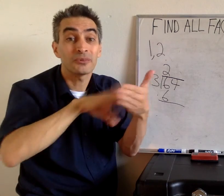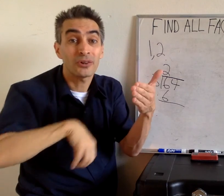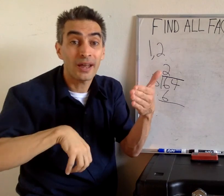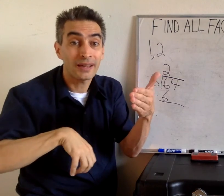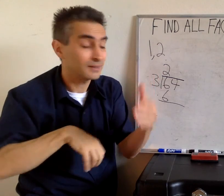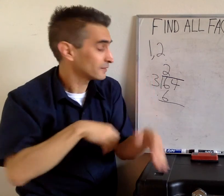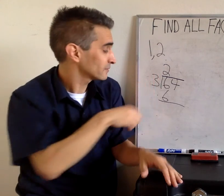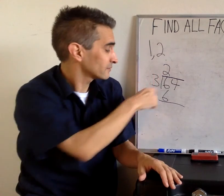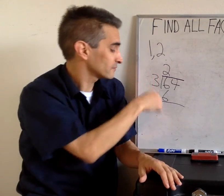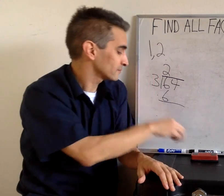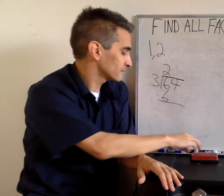We can subtract.